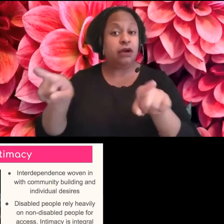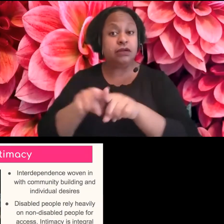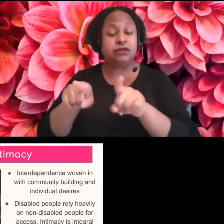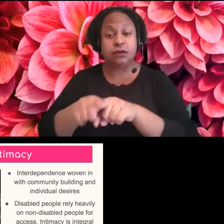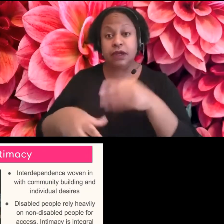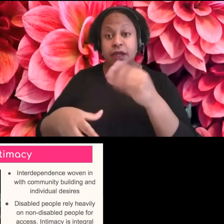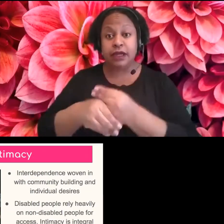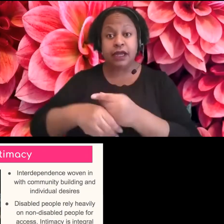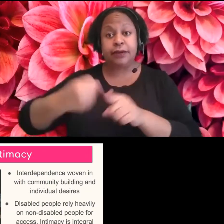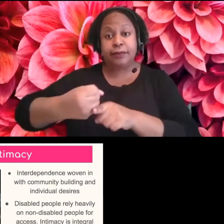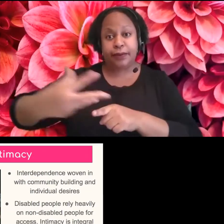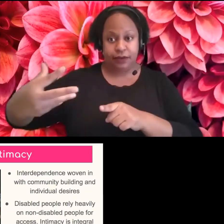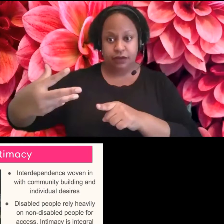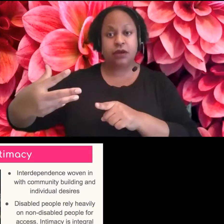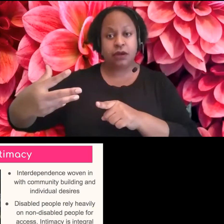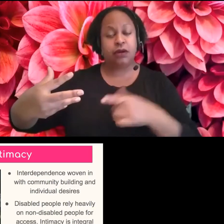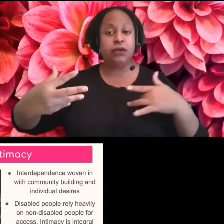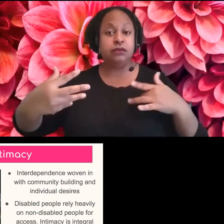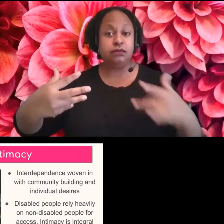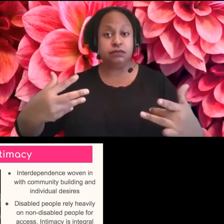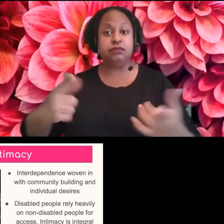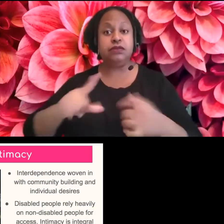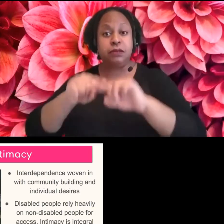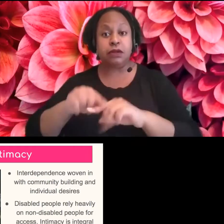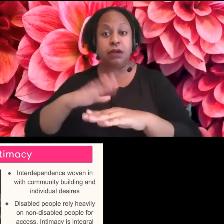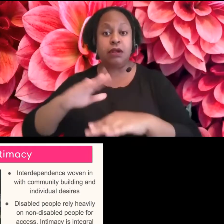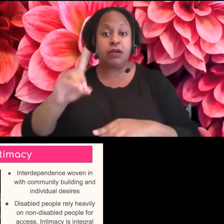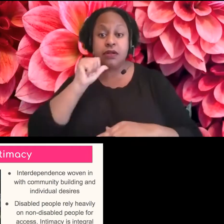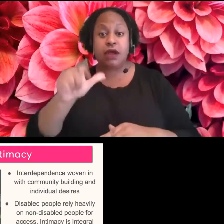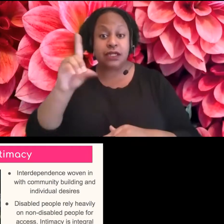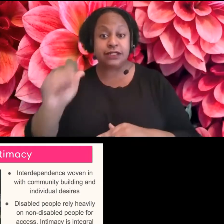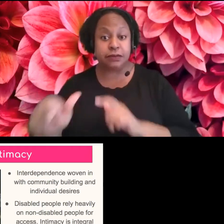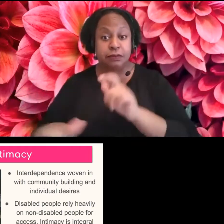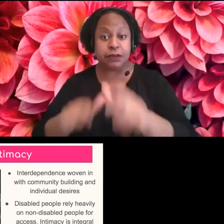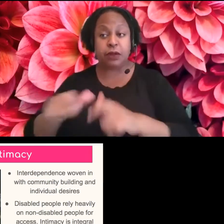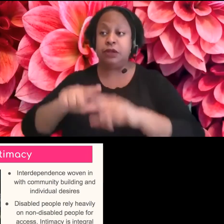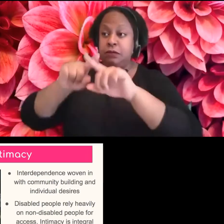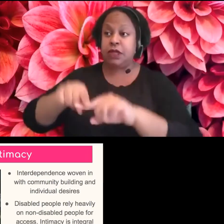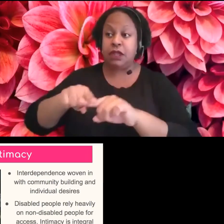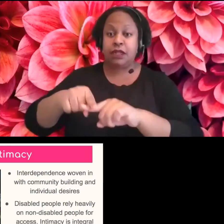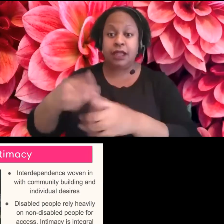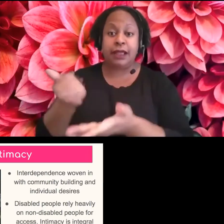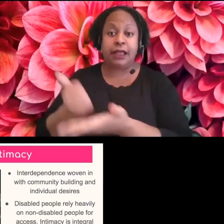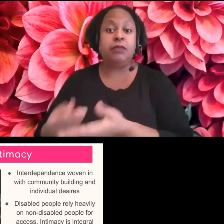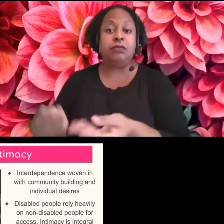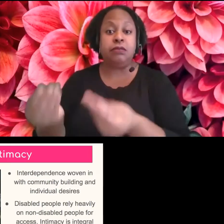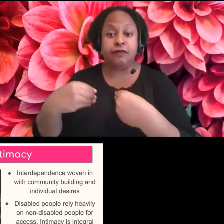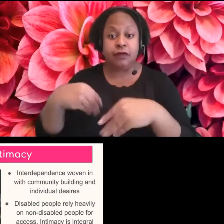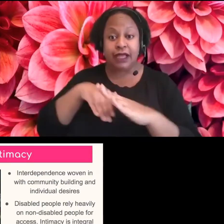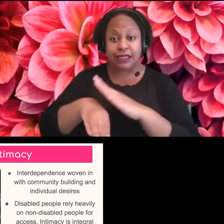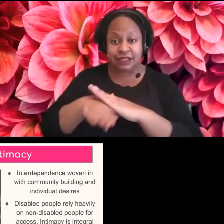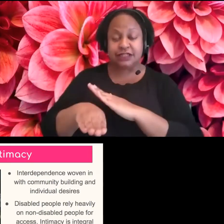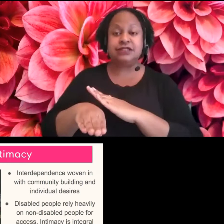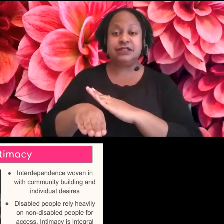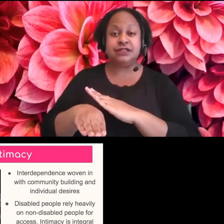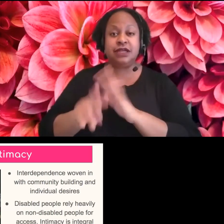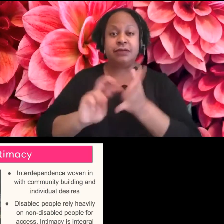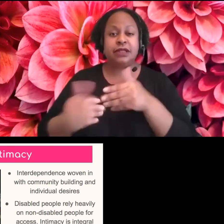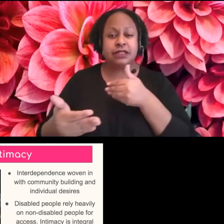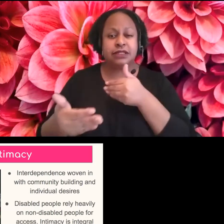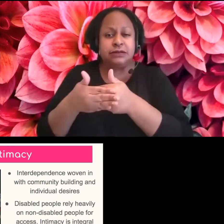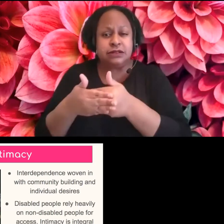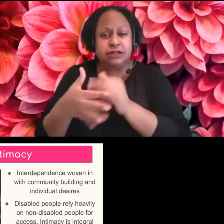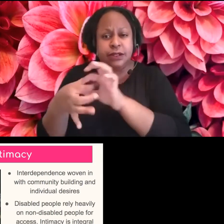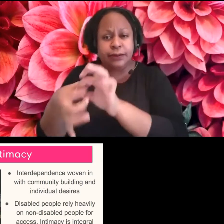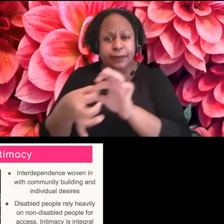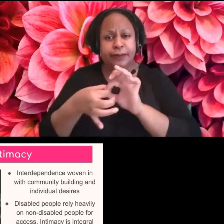that we rely quite heavily on non-disabled people for access. And so that intimacy is even more integral.